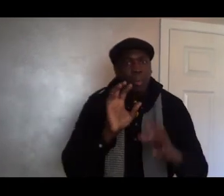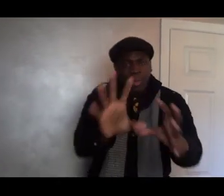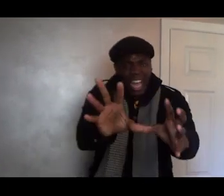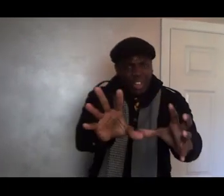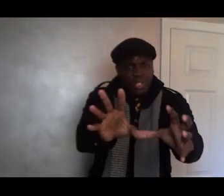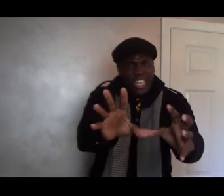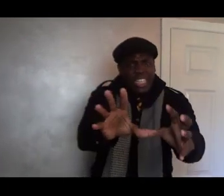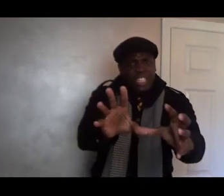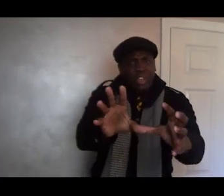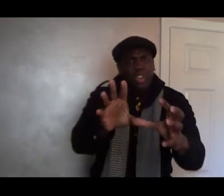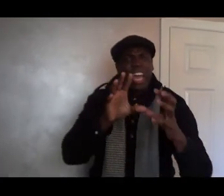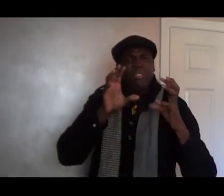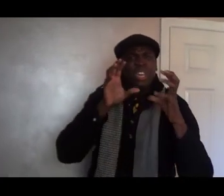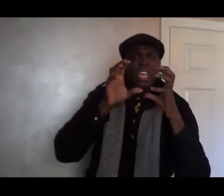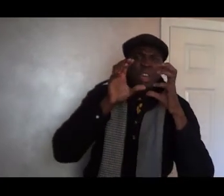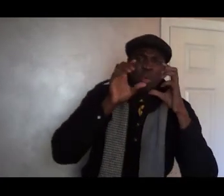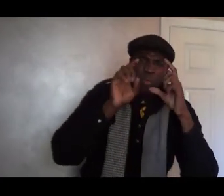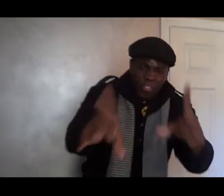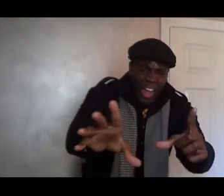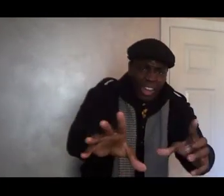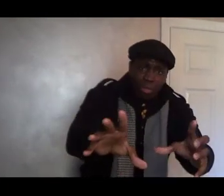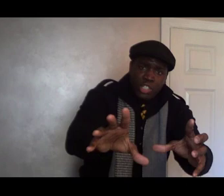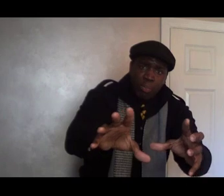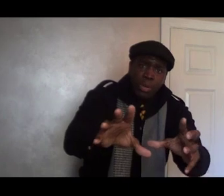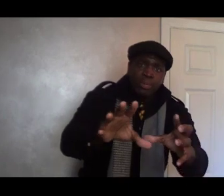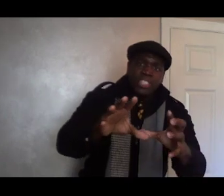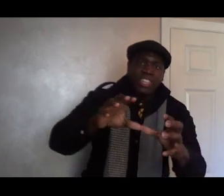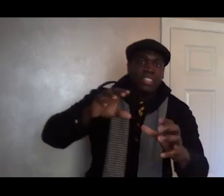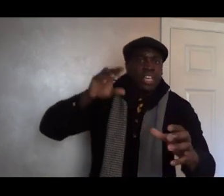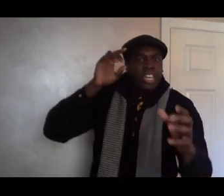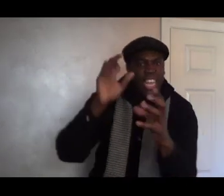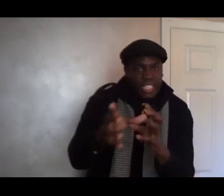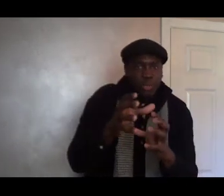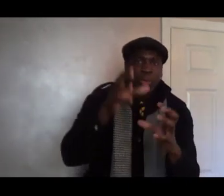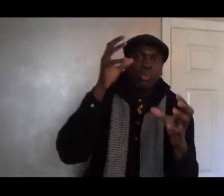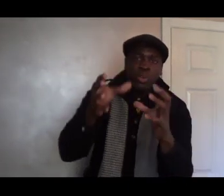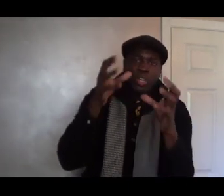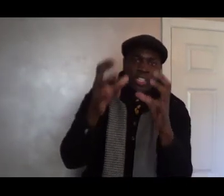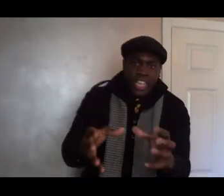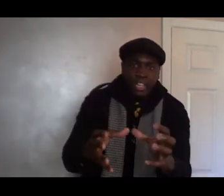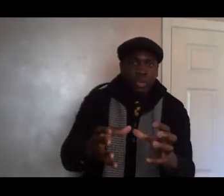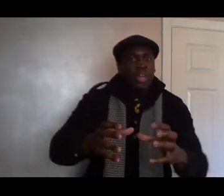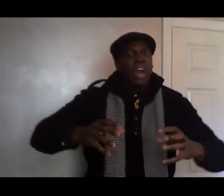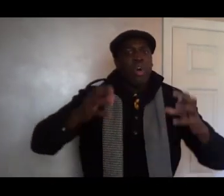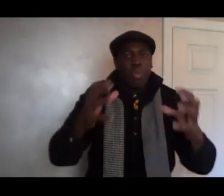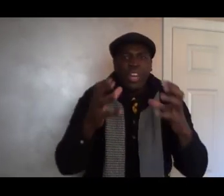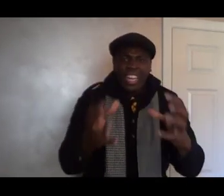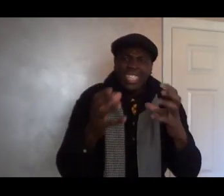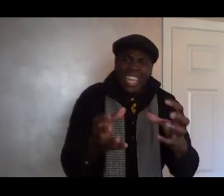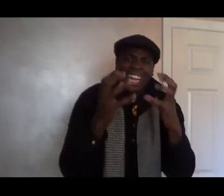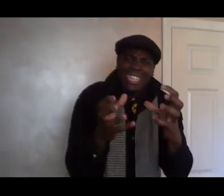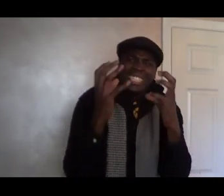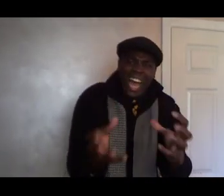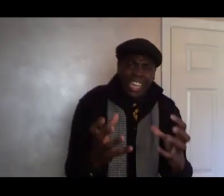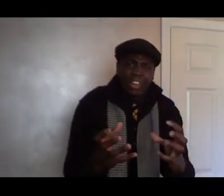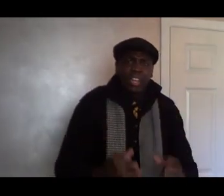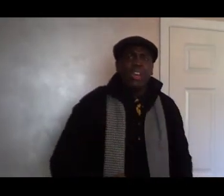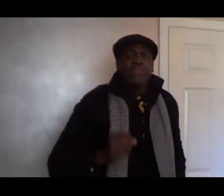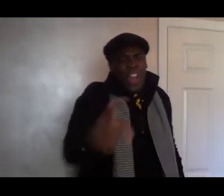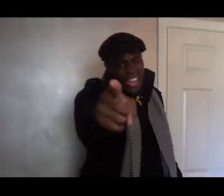Apply those things to your life. Find out what your purpose is. Next week we will continue on what it is I desire. Find